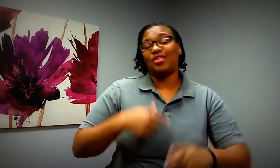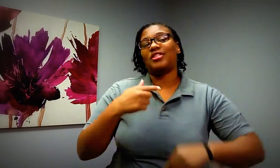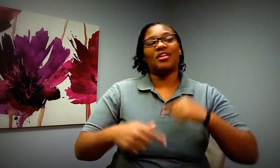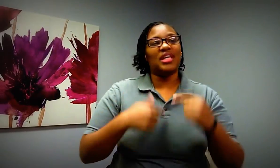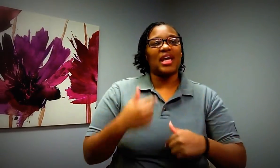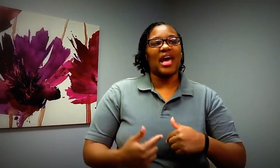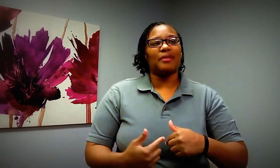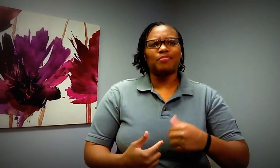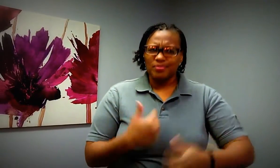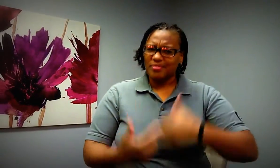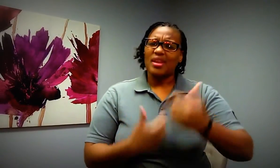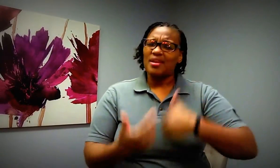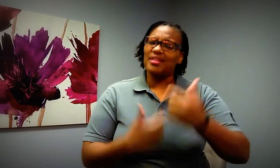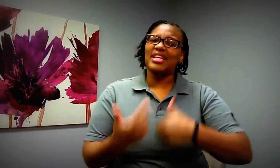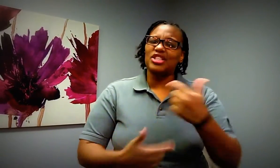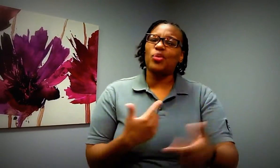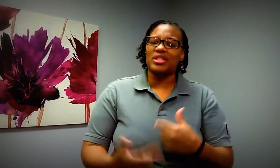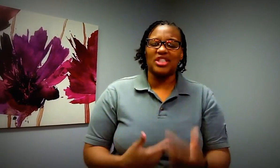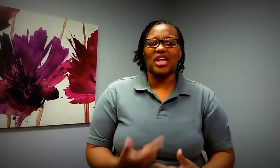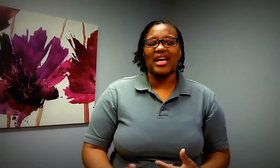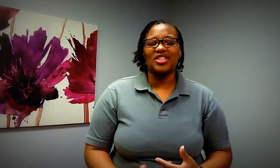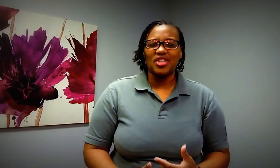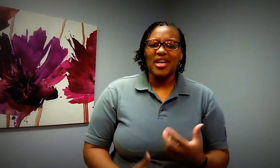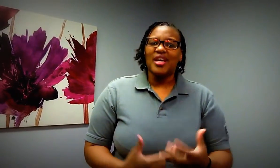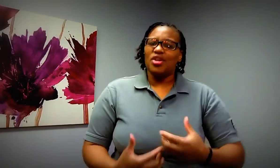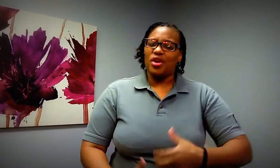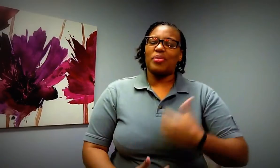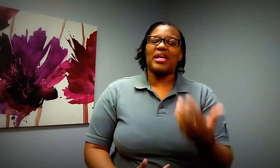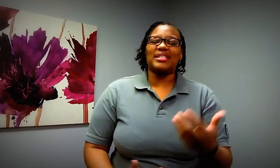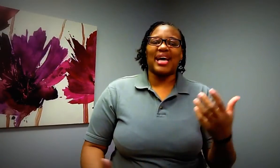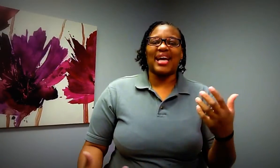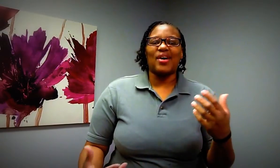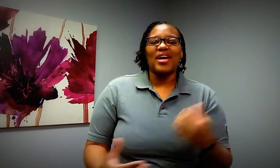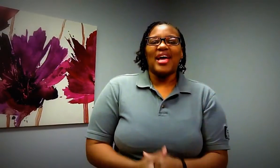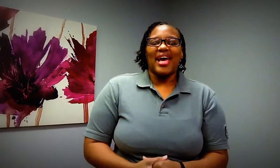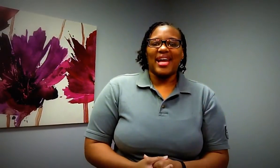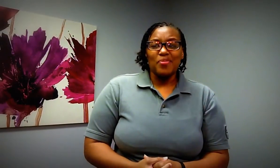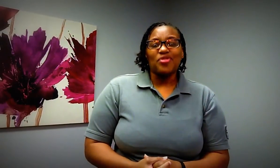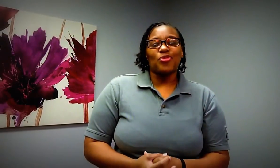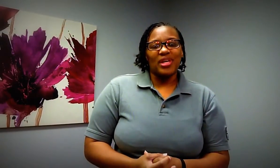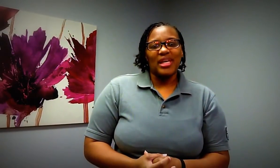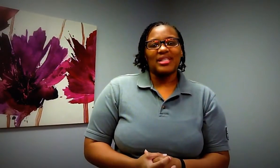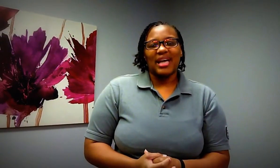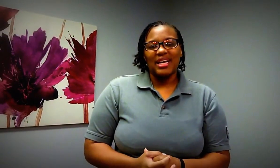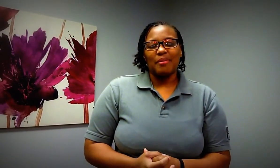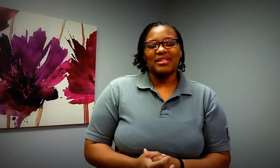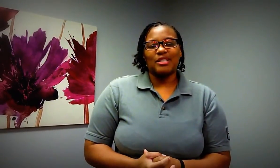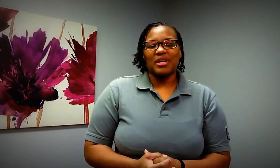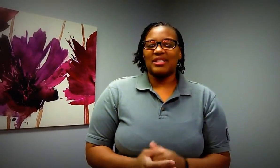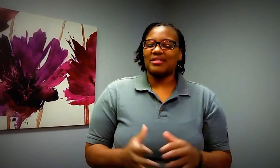you're still looking at the things you want to see change you know from the inside out and i'm just really excited about this because i was